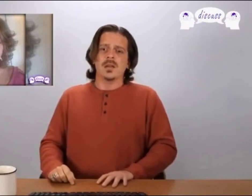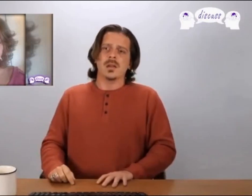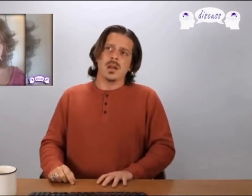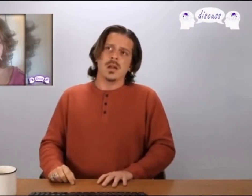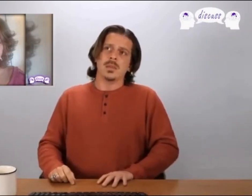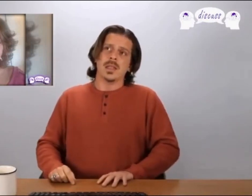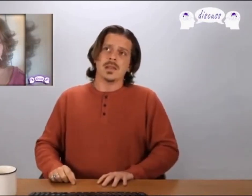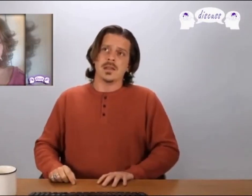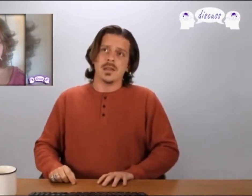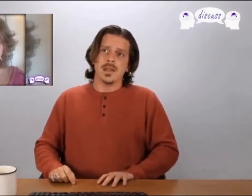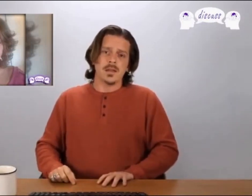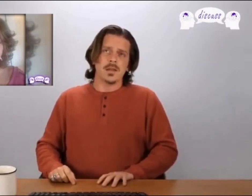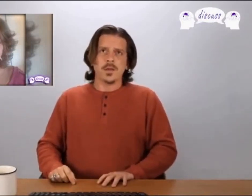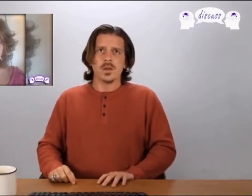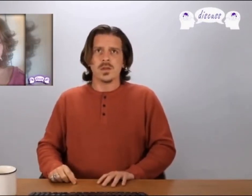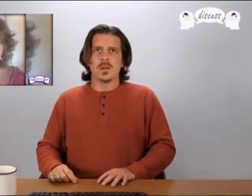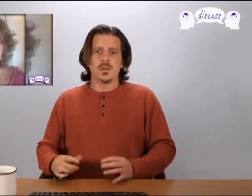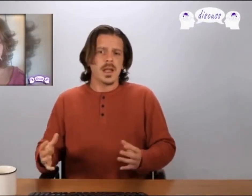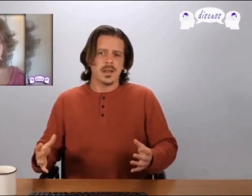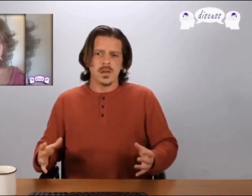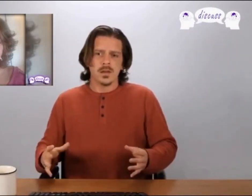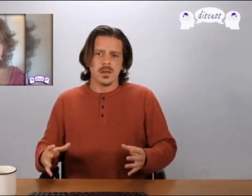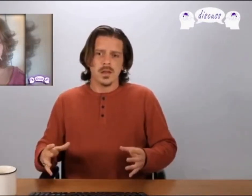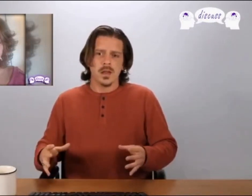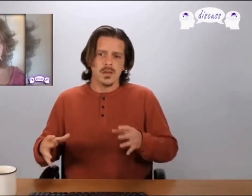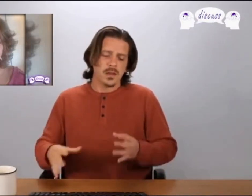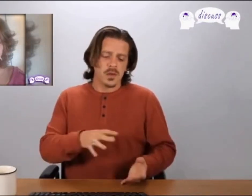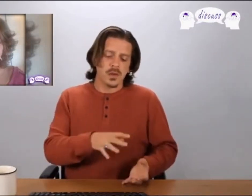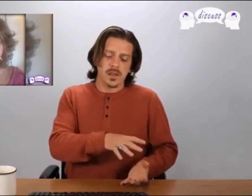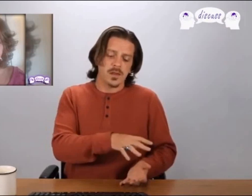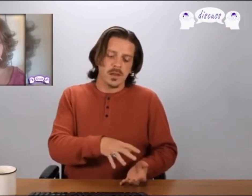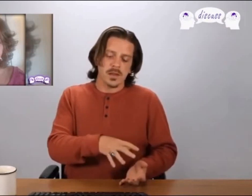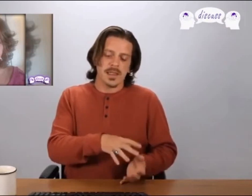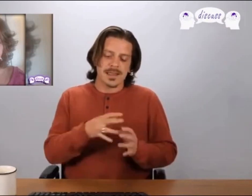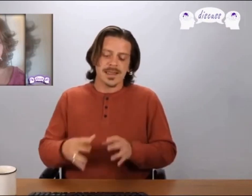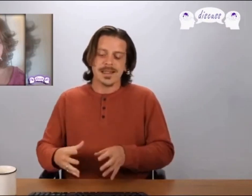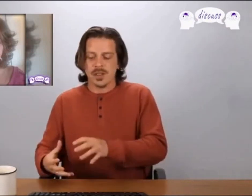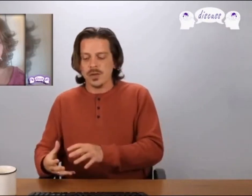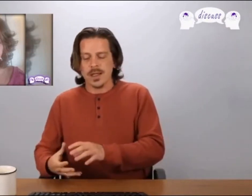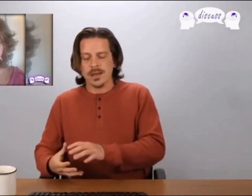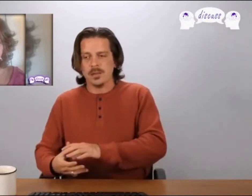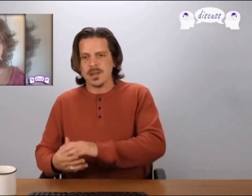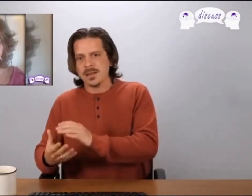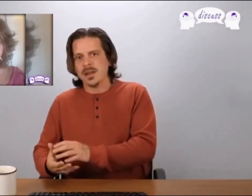because this is the first arrest of some sort of conspiracy since QAnon was dubbed